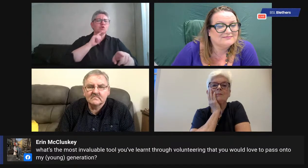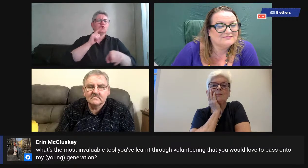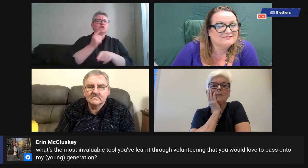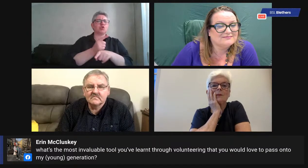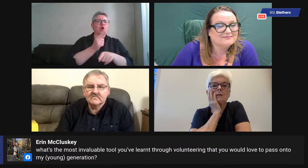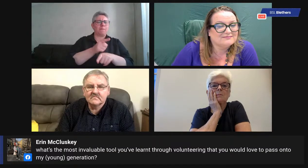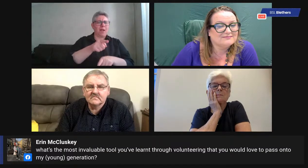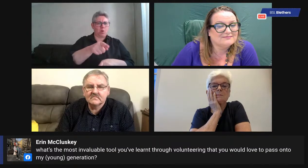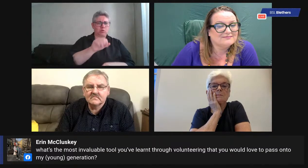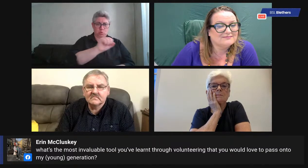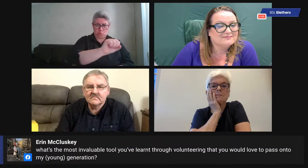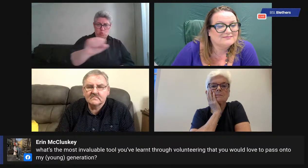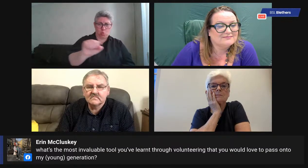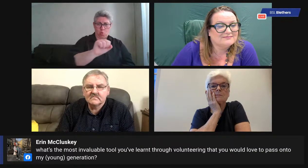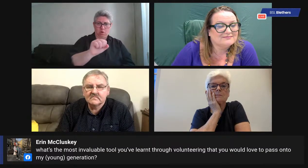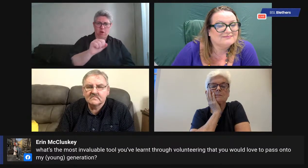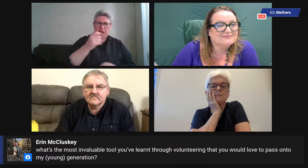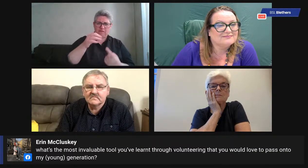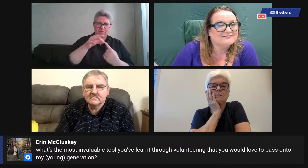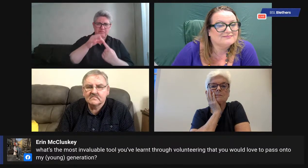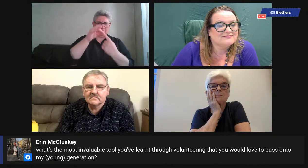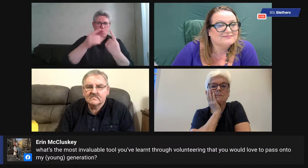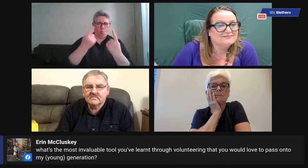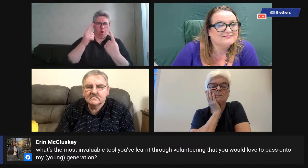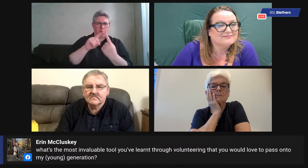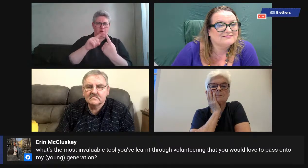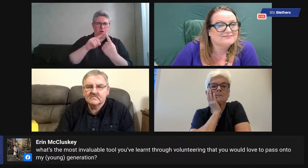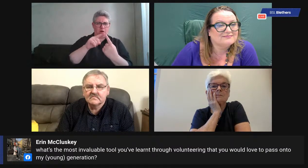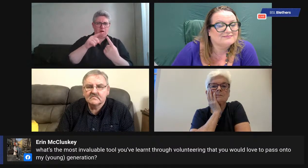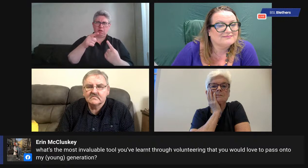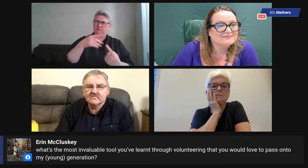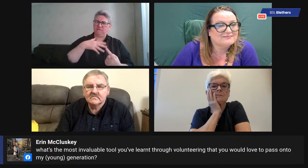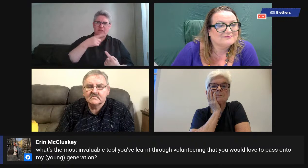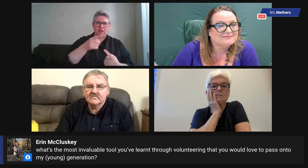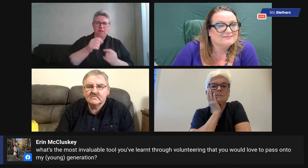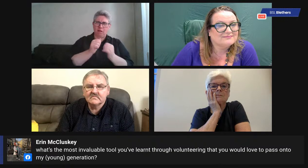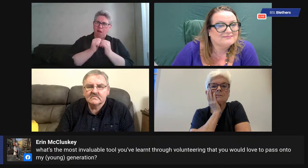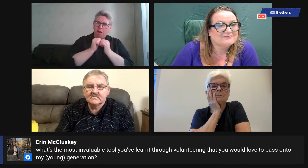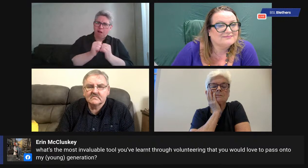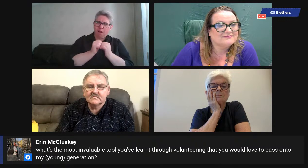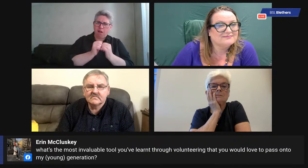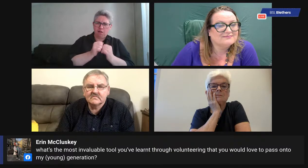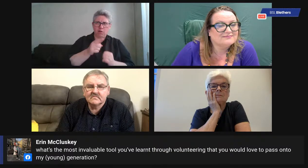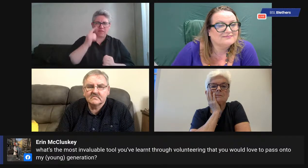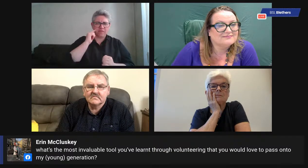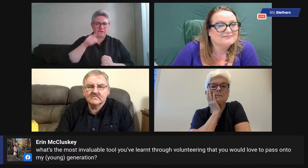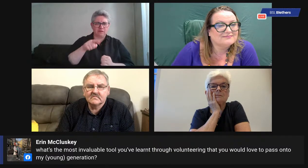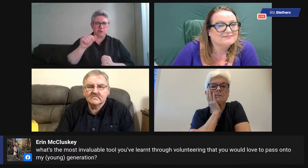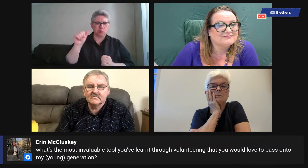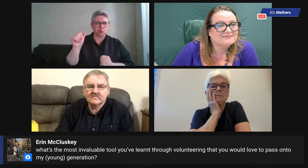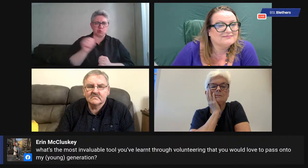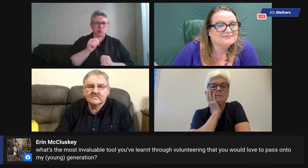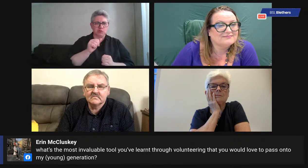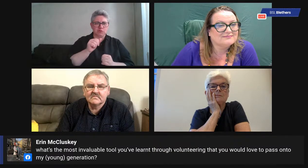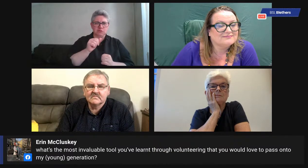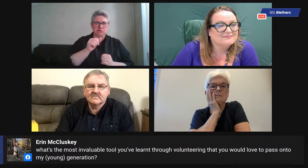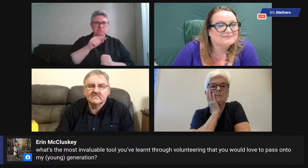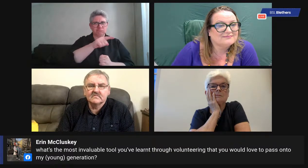Erin asks, what's the most invaluable tool you've learned through volunteering that you would love to pass on to